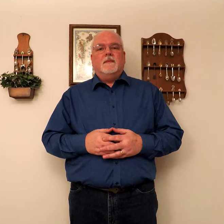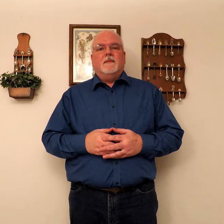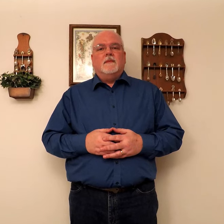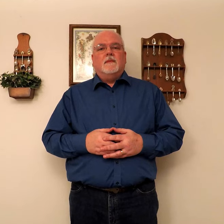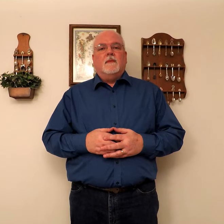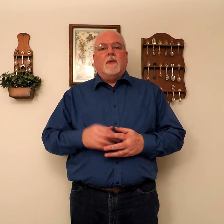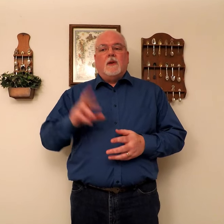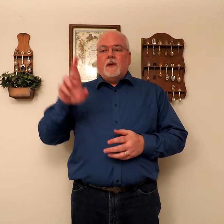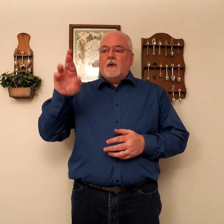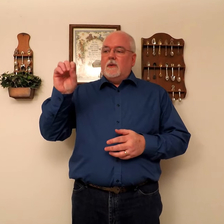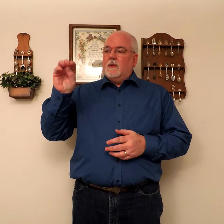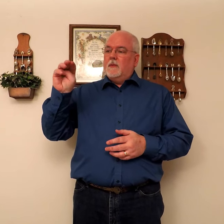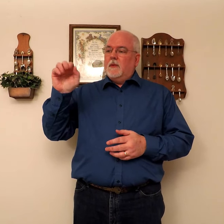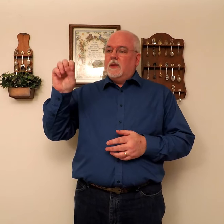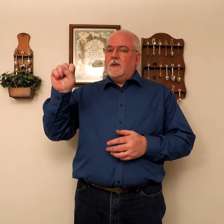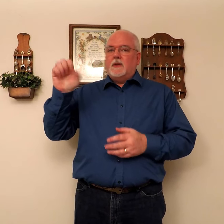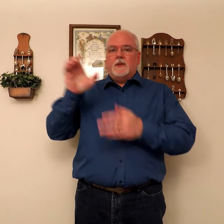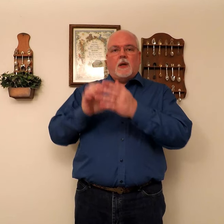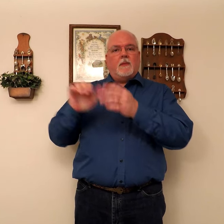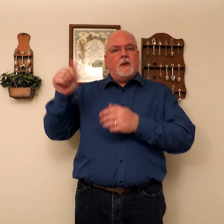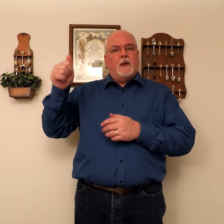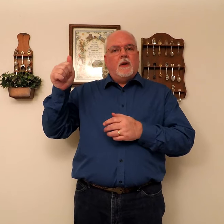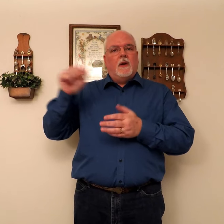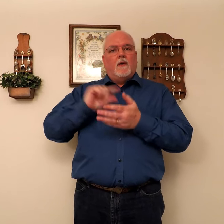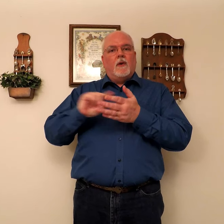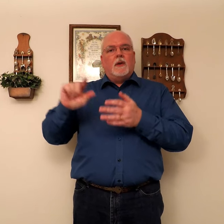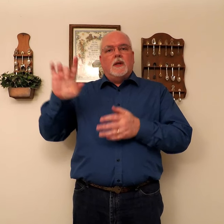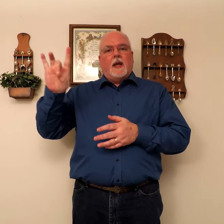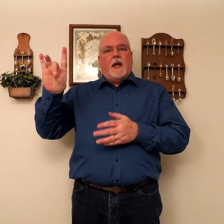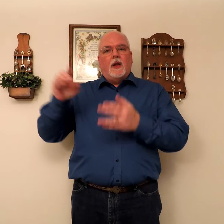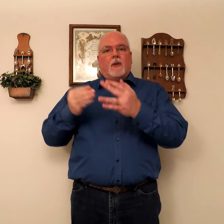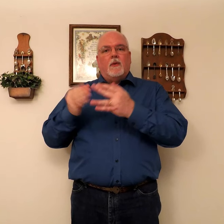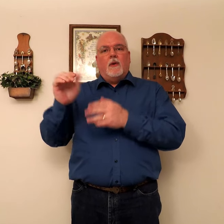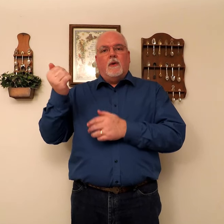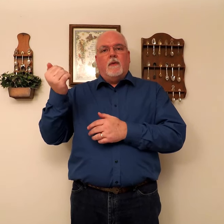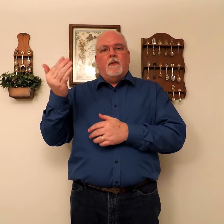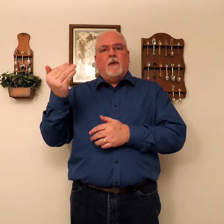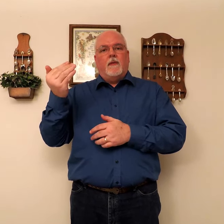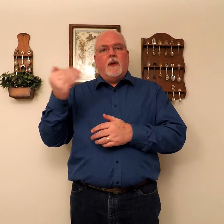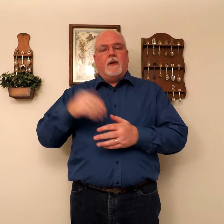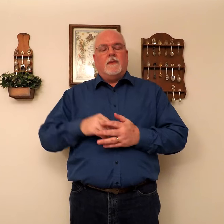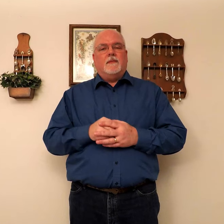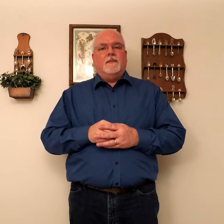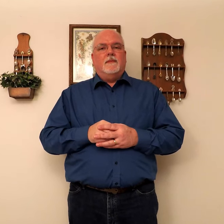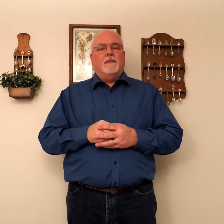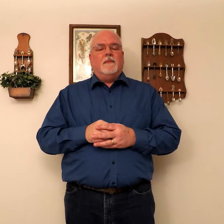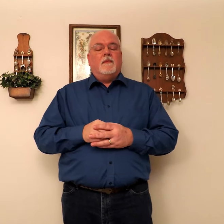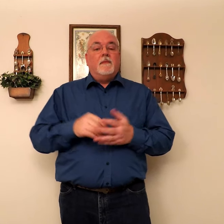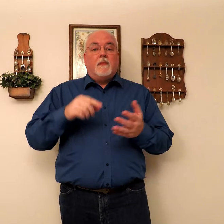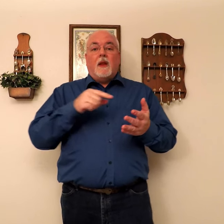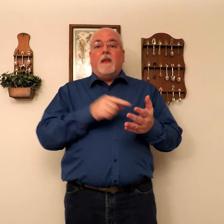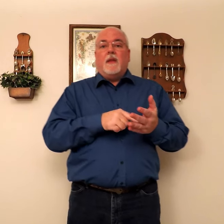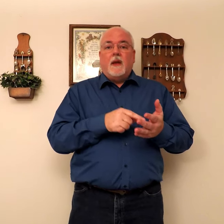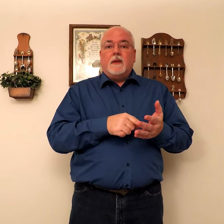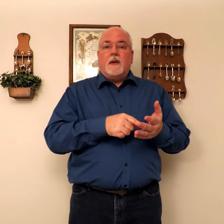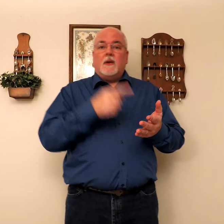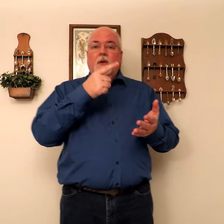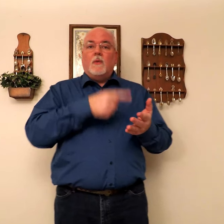Romans chapter 10 verses 8 through 15. This is what the scripture says.